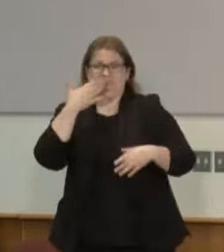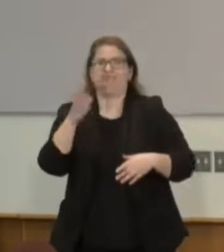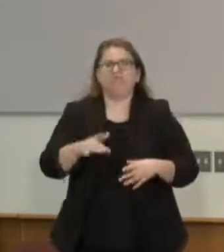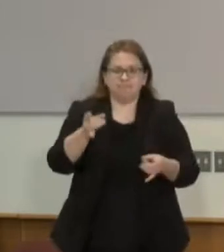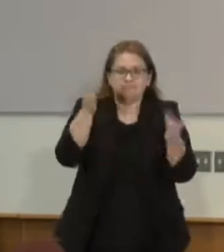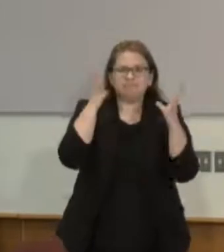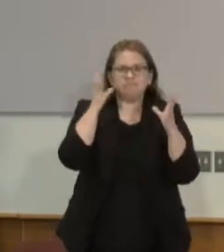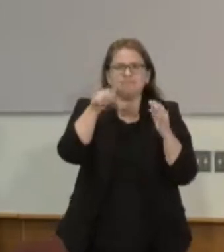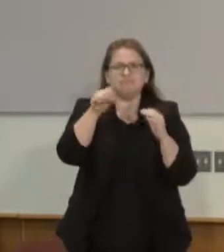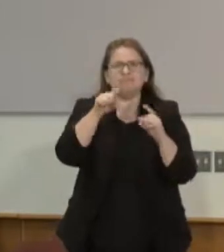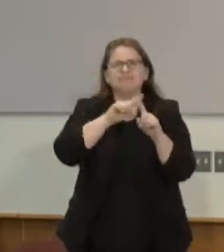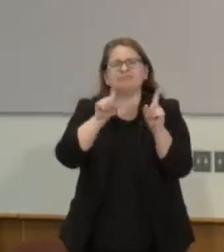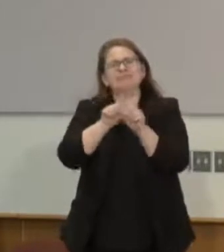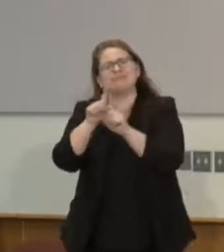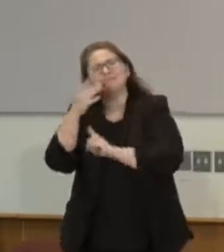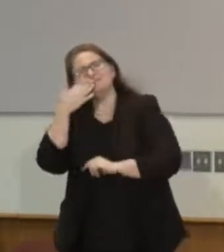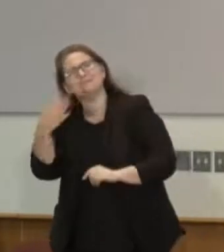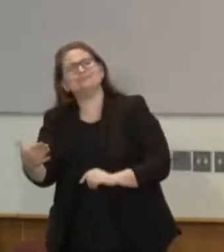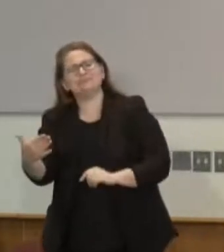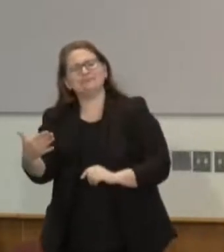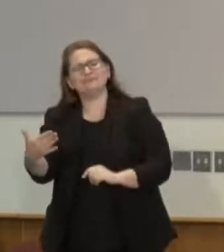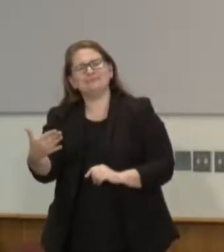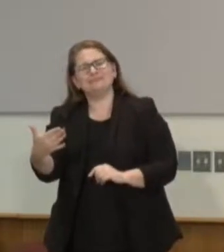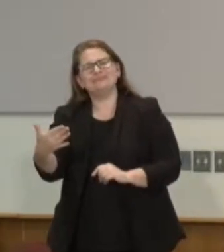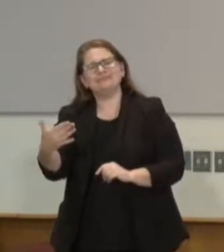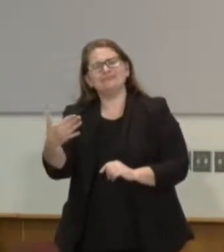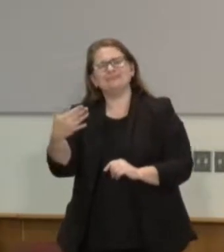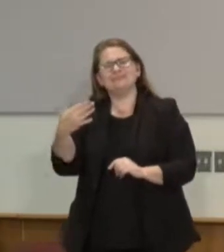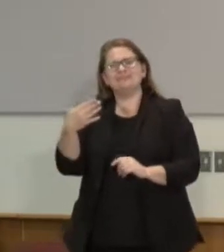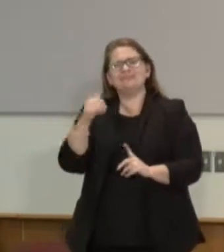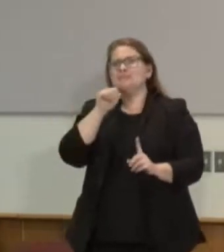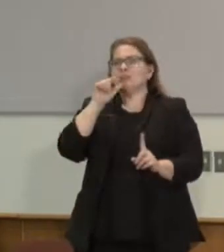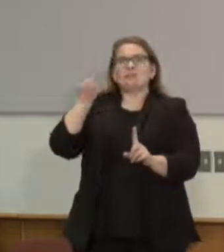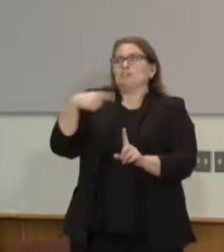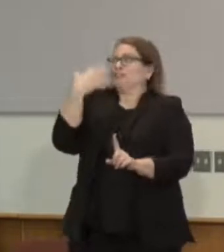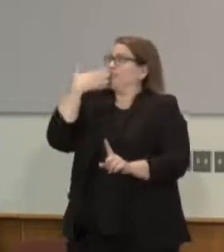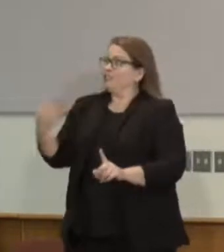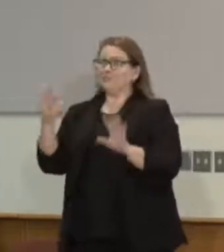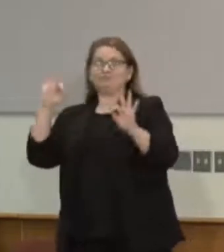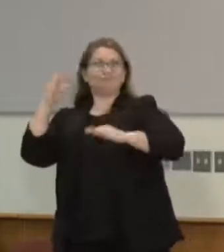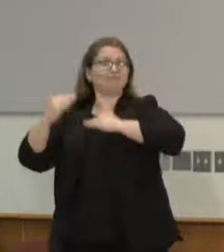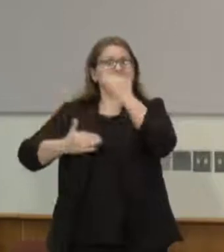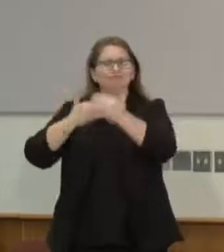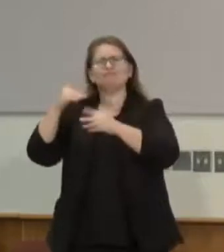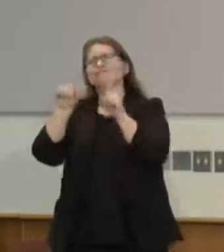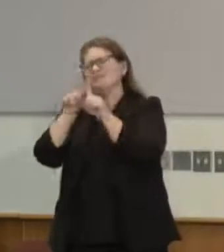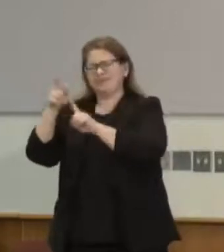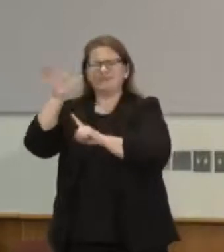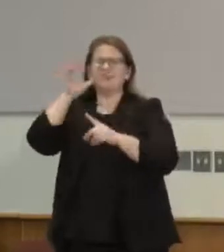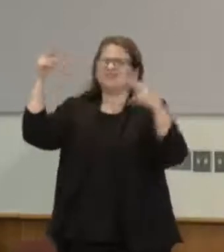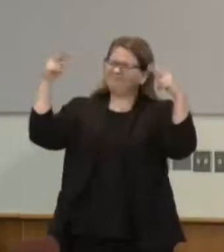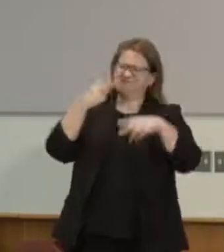rise to the occasion and we understand that we're joined by our human spirit and we use that energy to move forward.